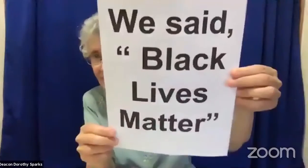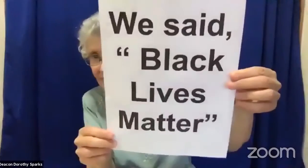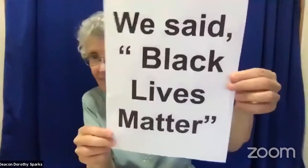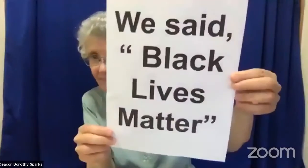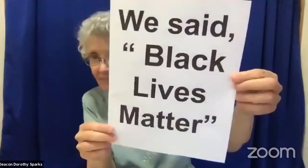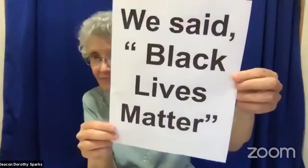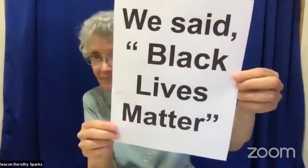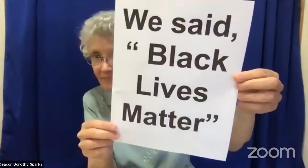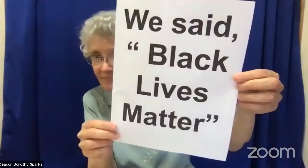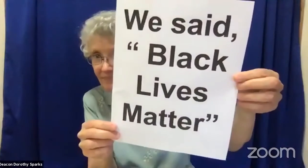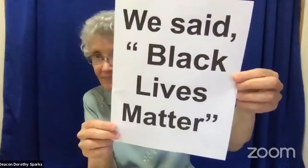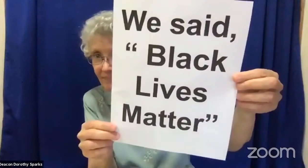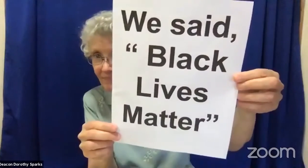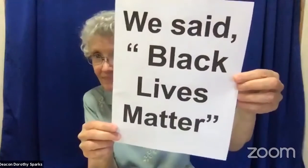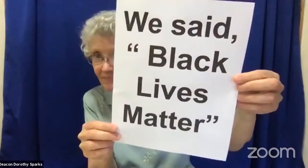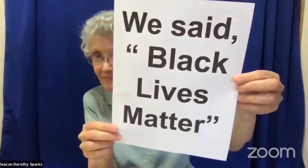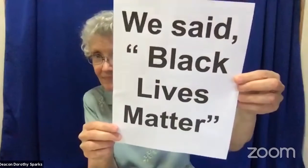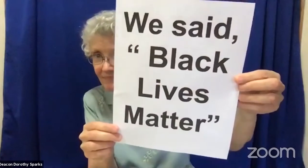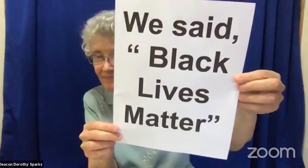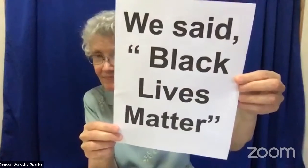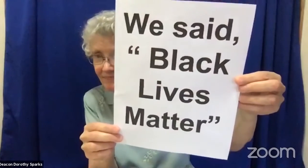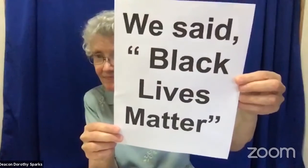It says black lives matter.